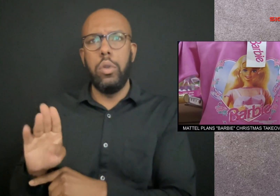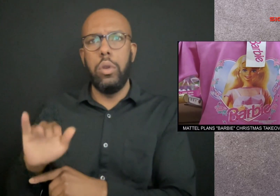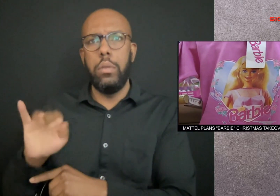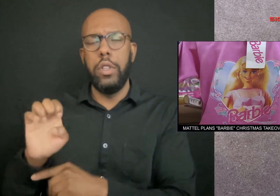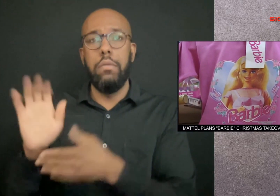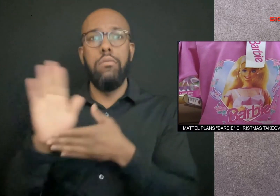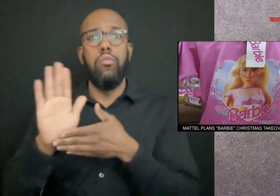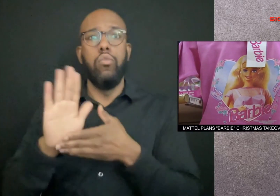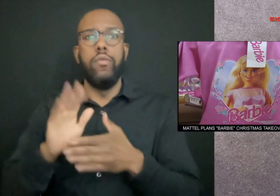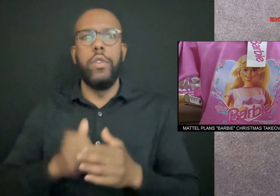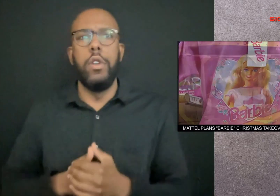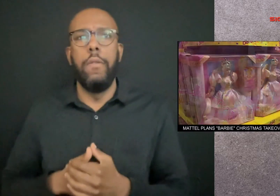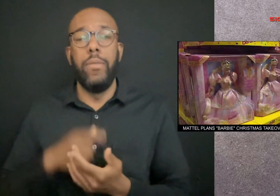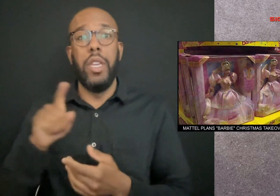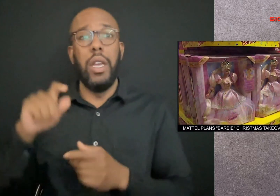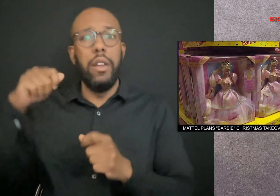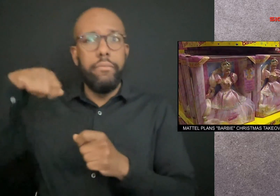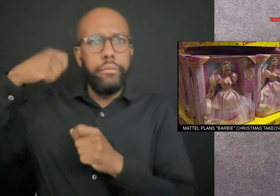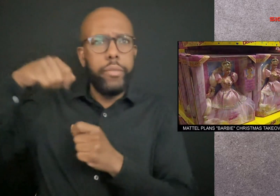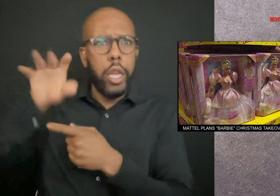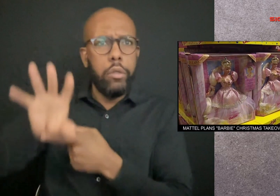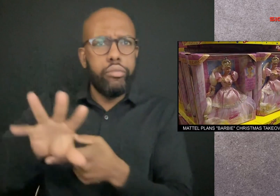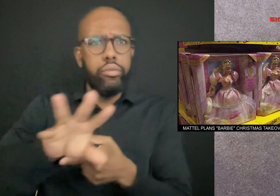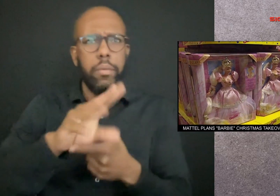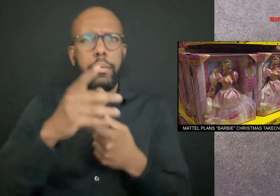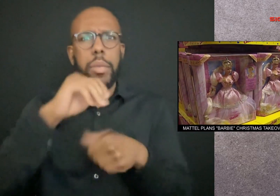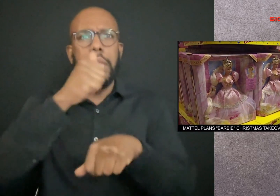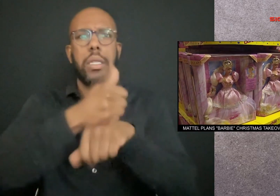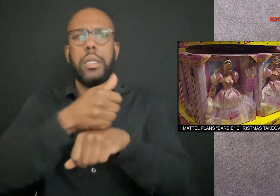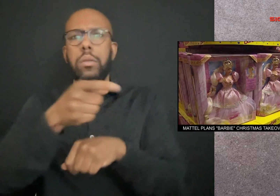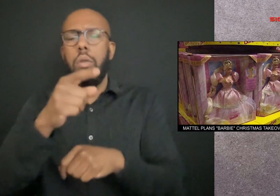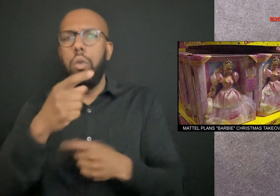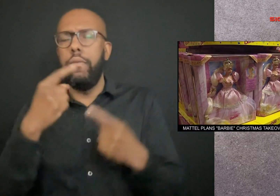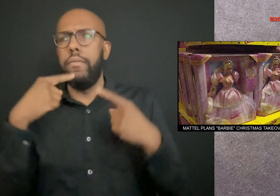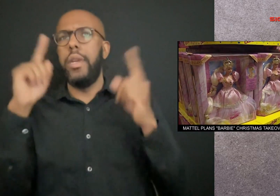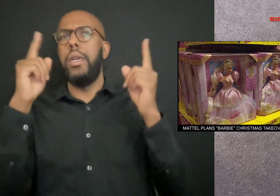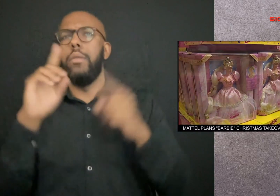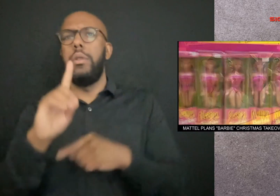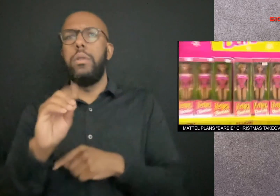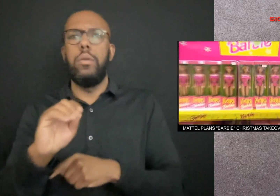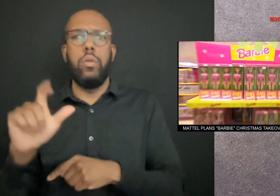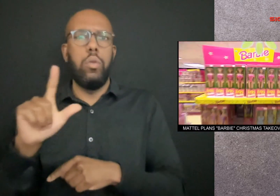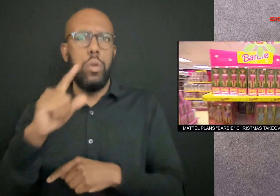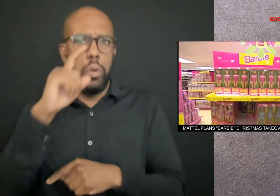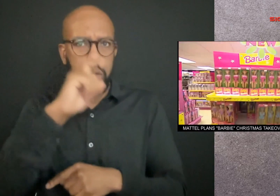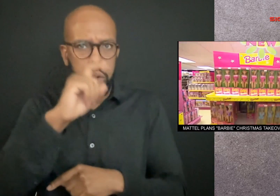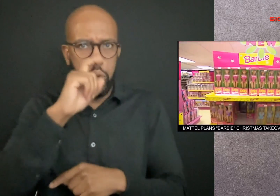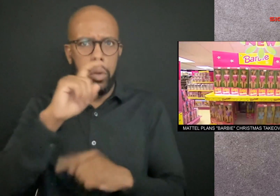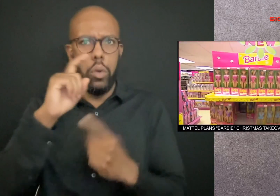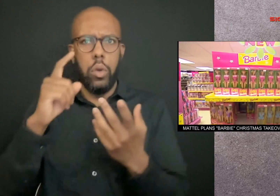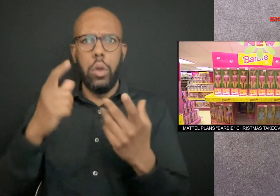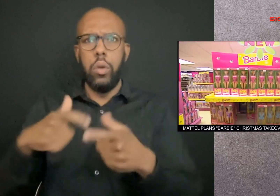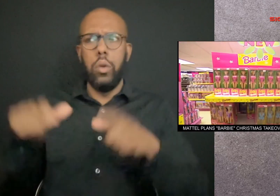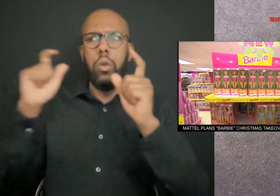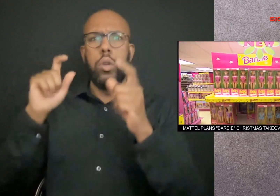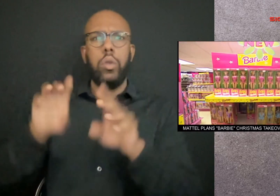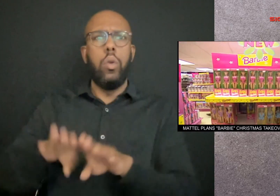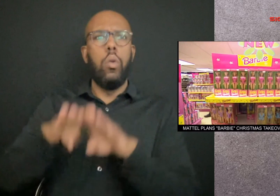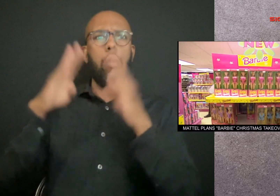The film, which is based on the famous doll, had the largest opening weekend of any movie